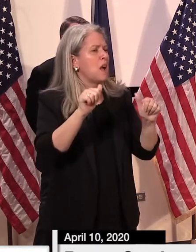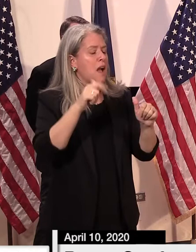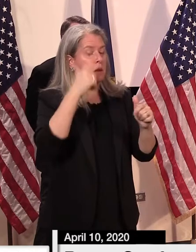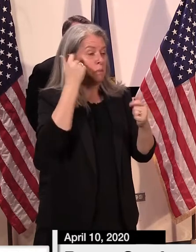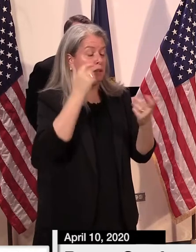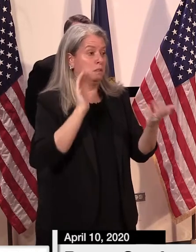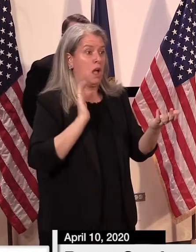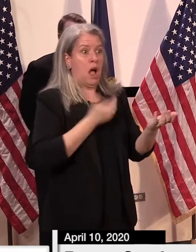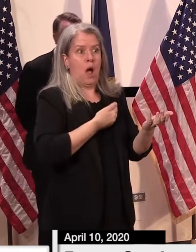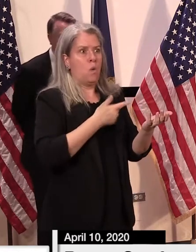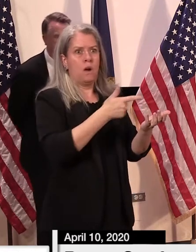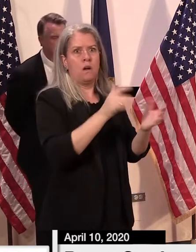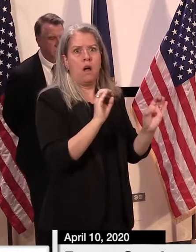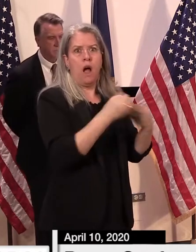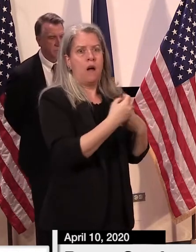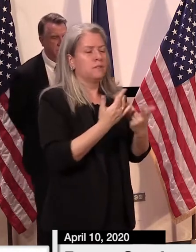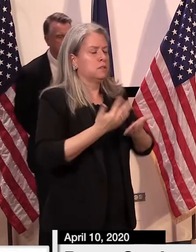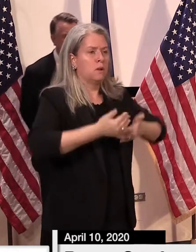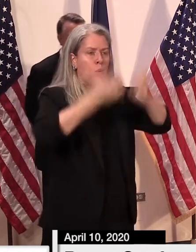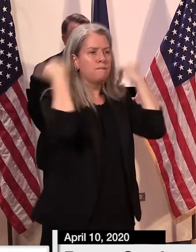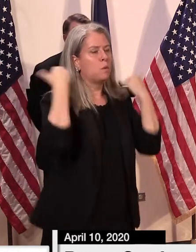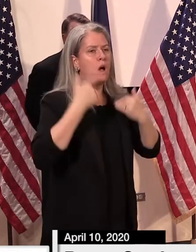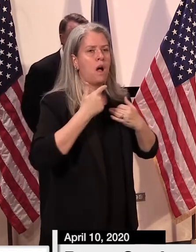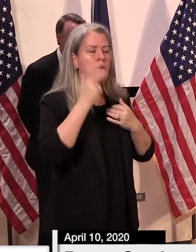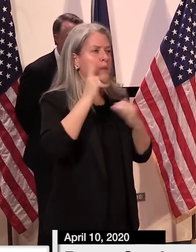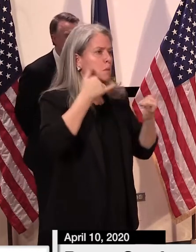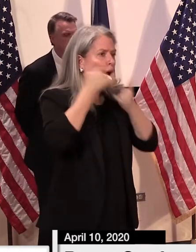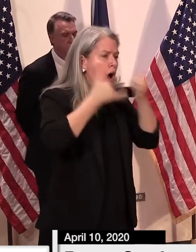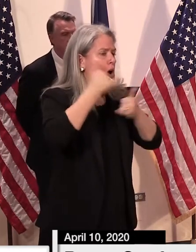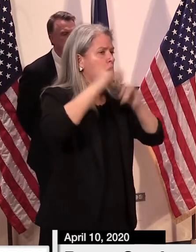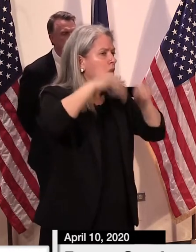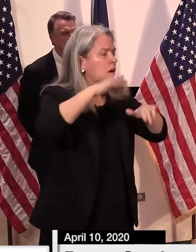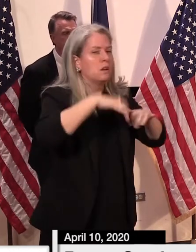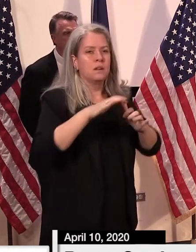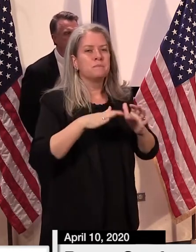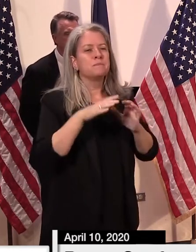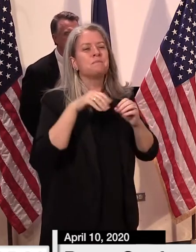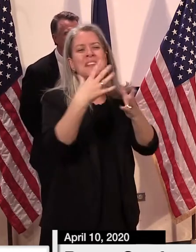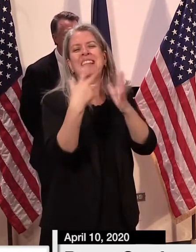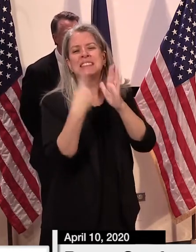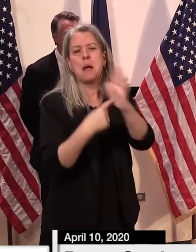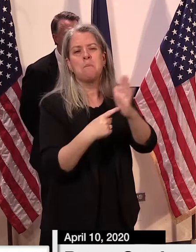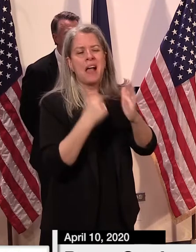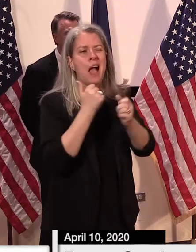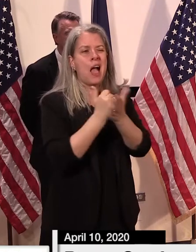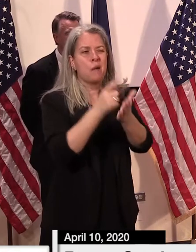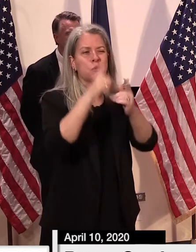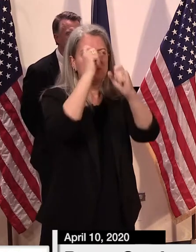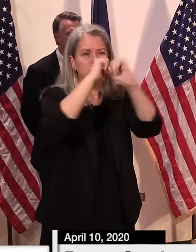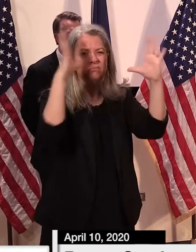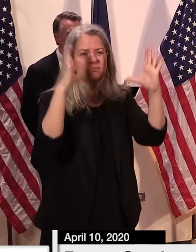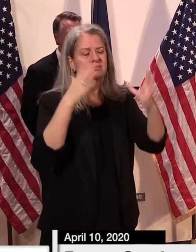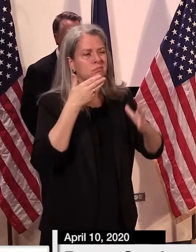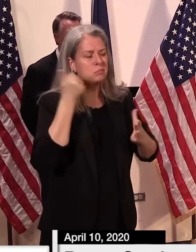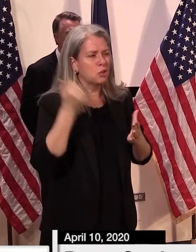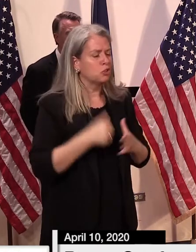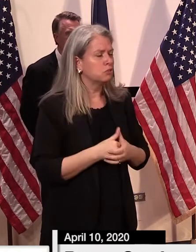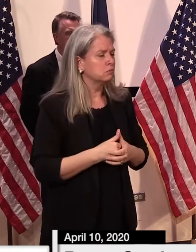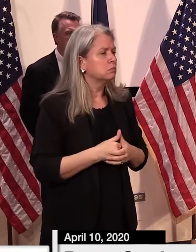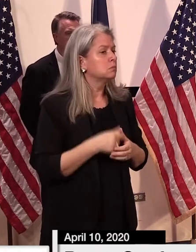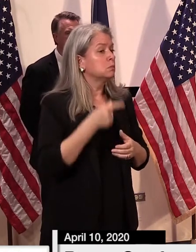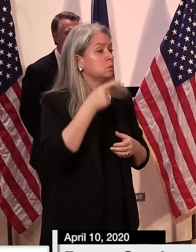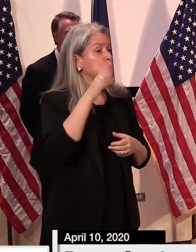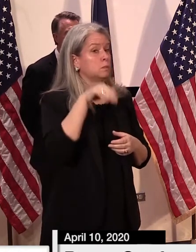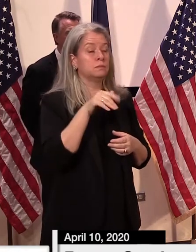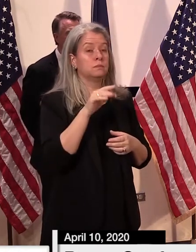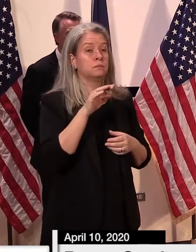volume that is pulling on our staff right now. For example, let me just share with you that approximately